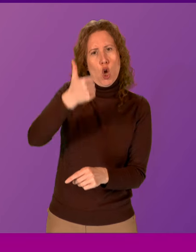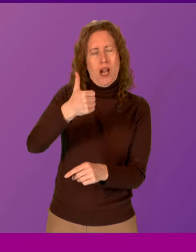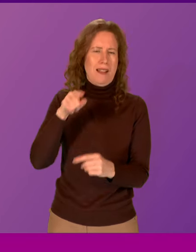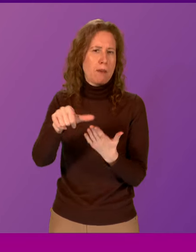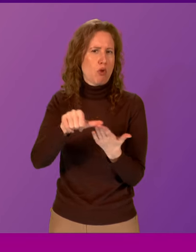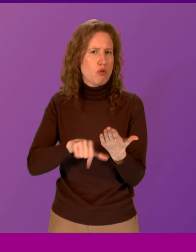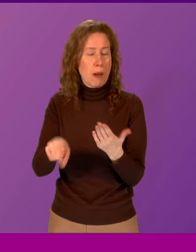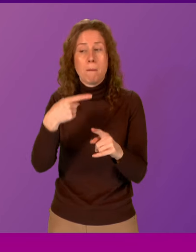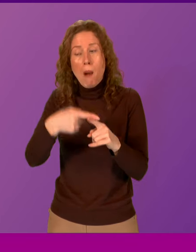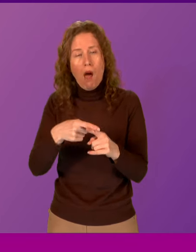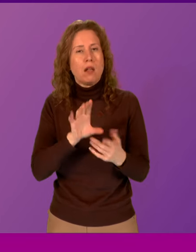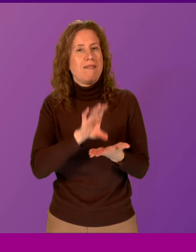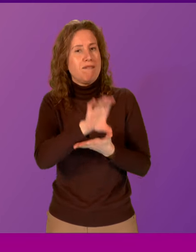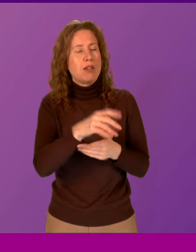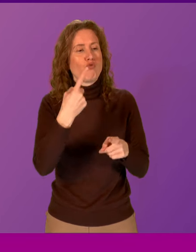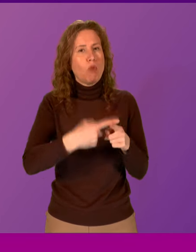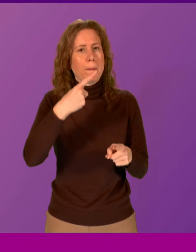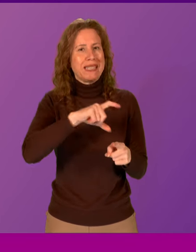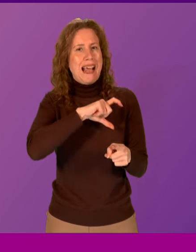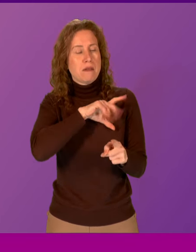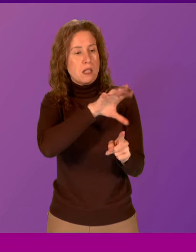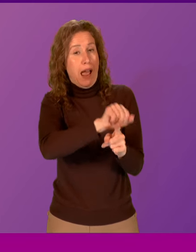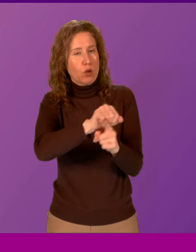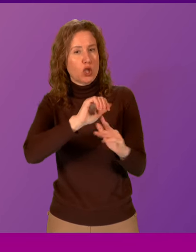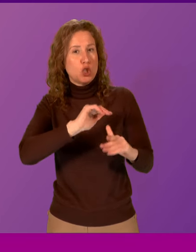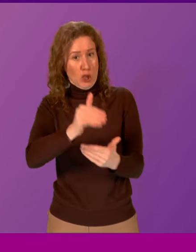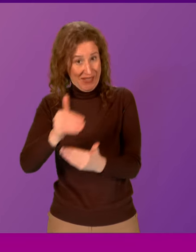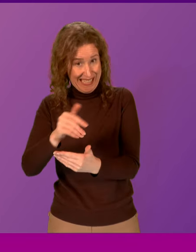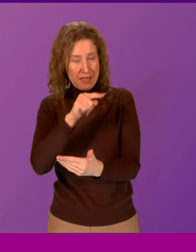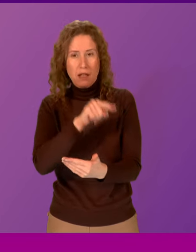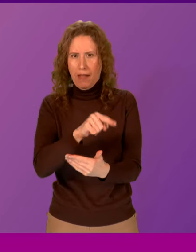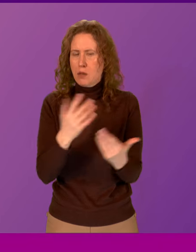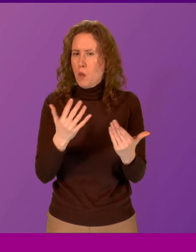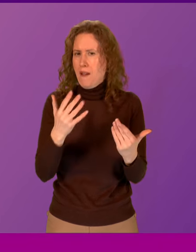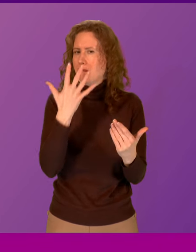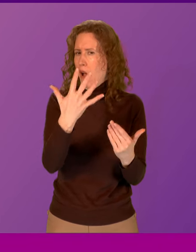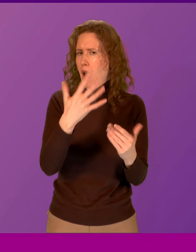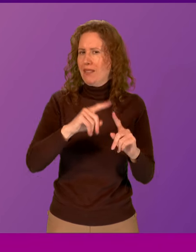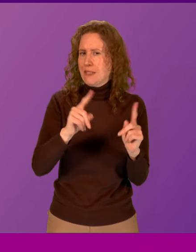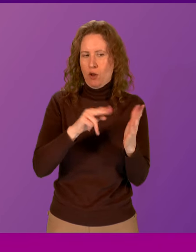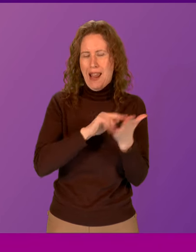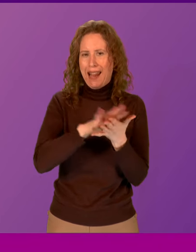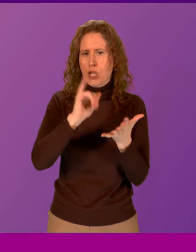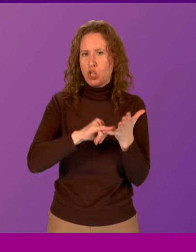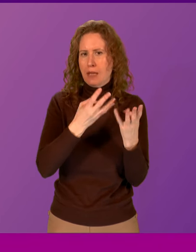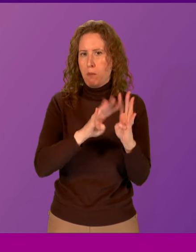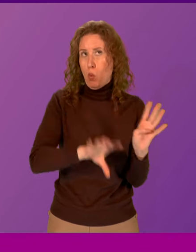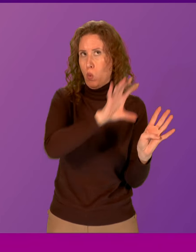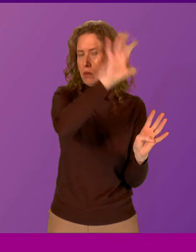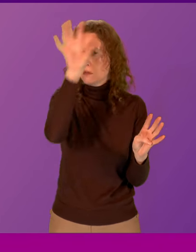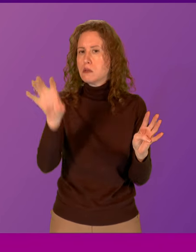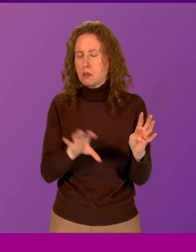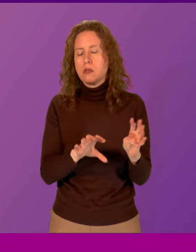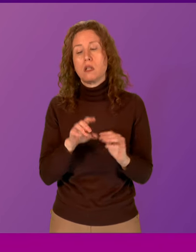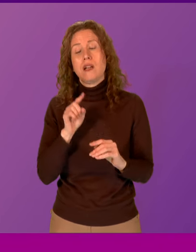investing in the rapid cancer diagnostic services, which are currently operational in five NHS boards across Scotland. And